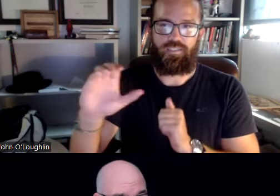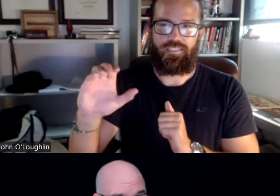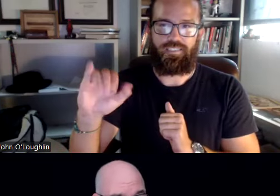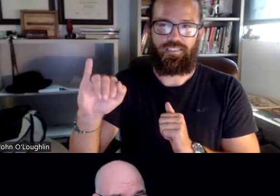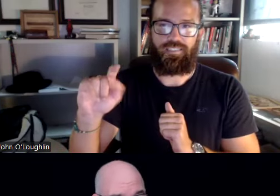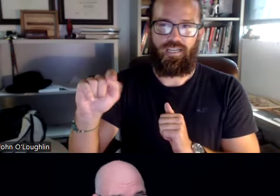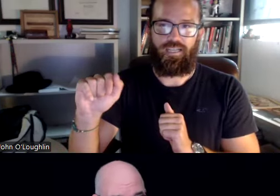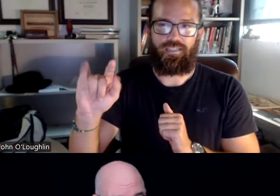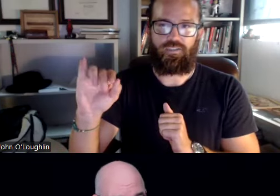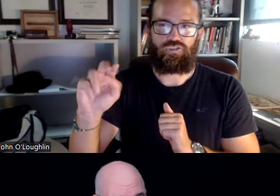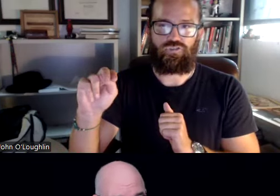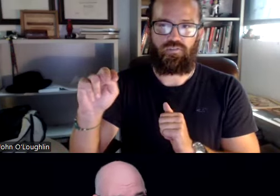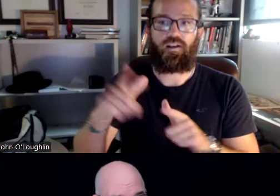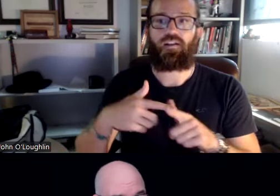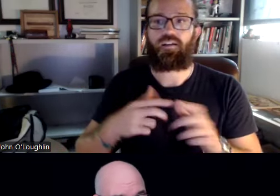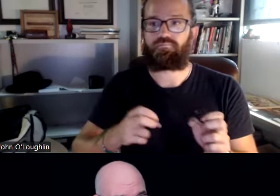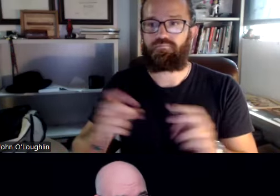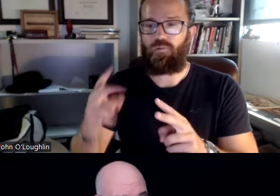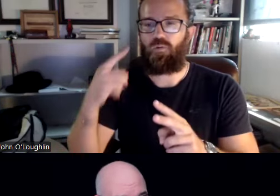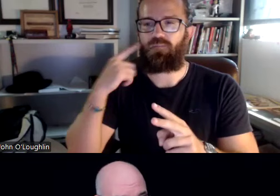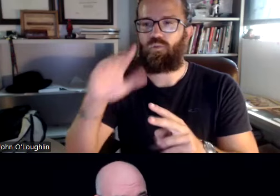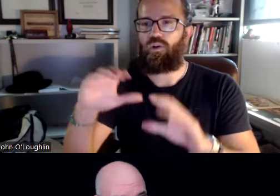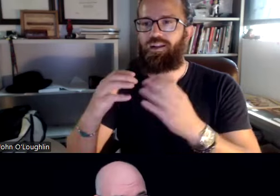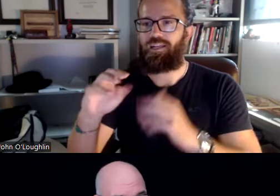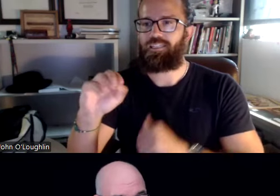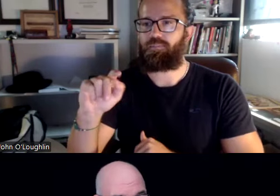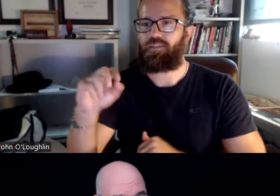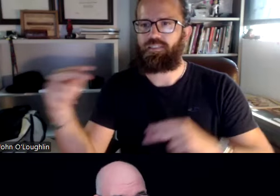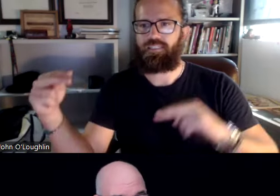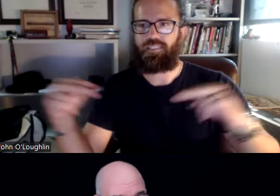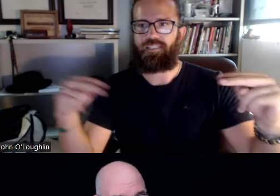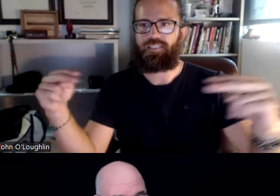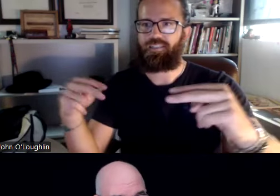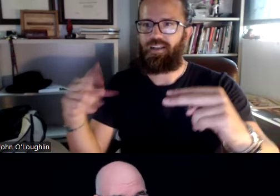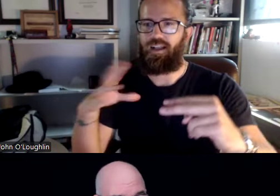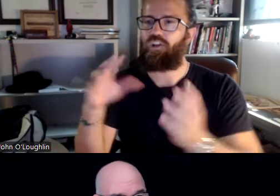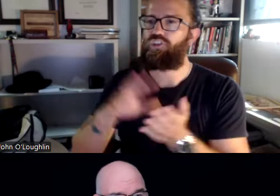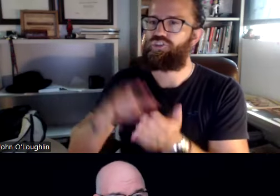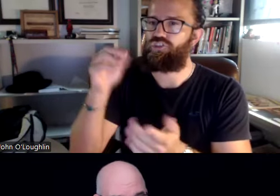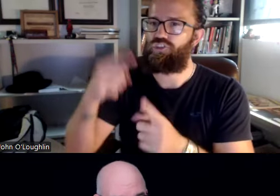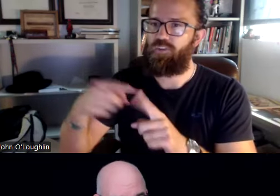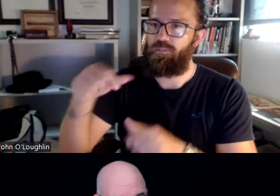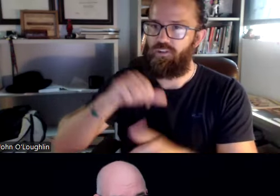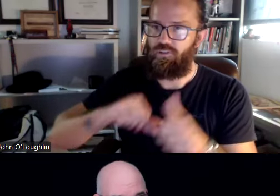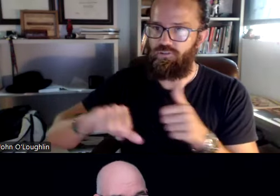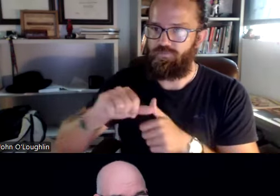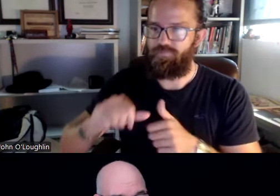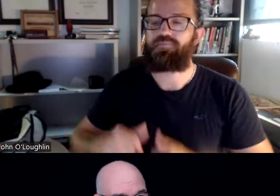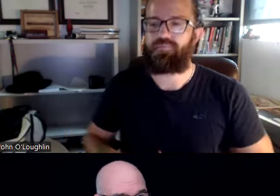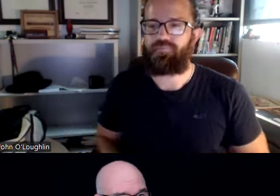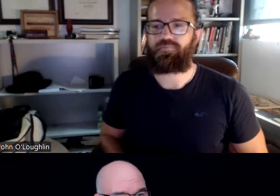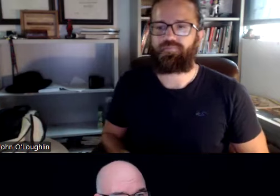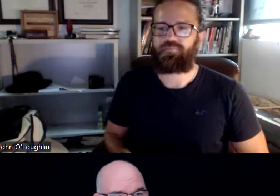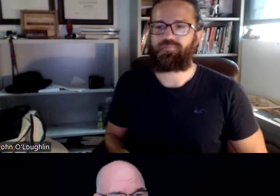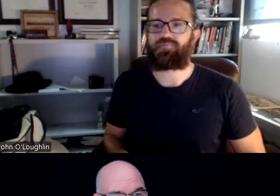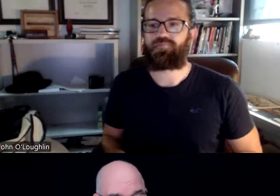you're going to put together an essay with citations. And that's going to be for your classmates to